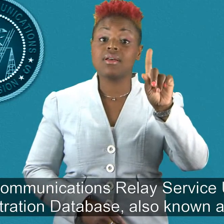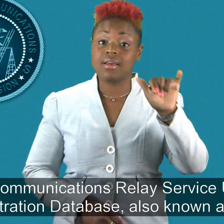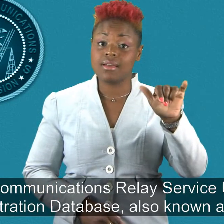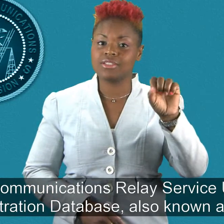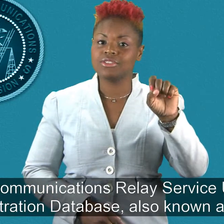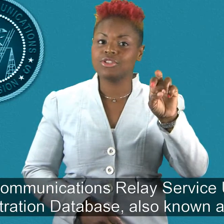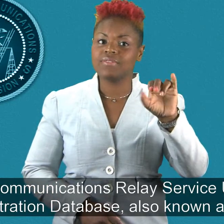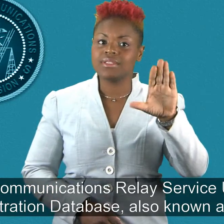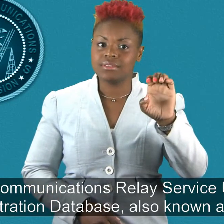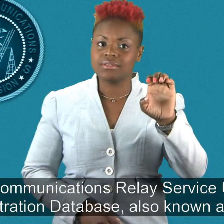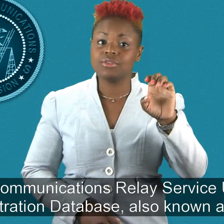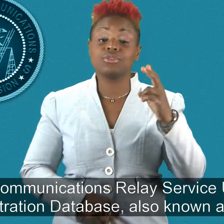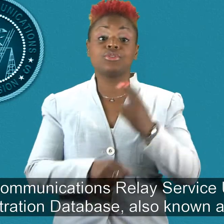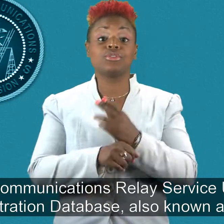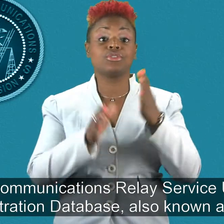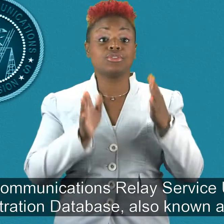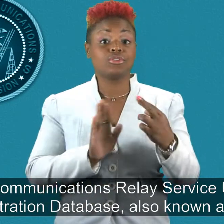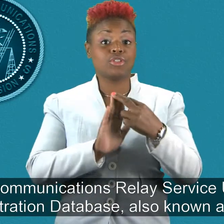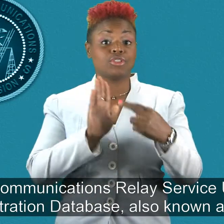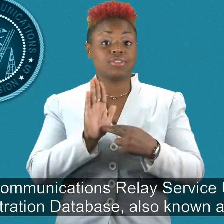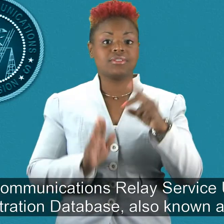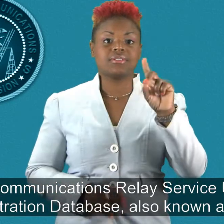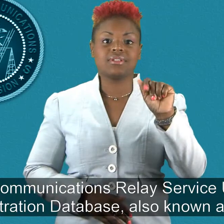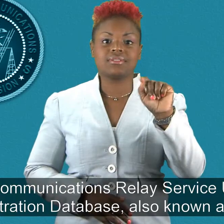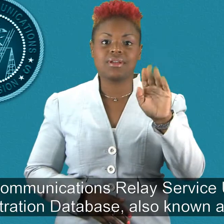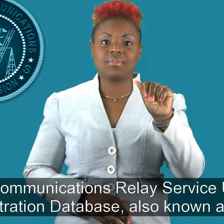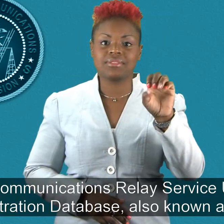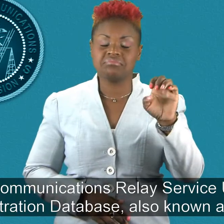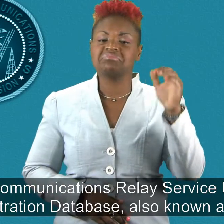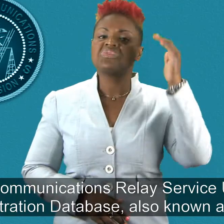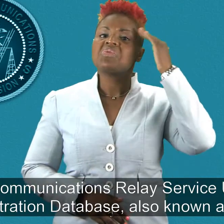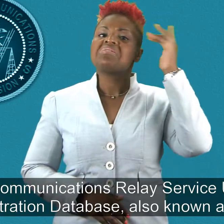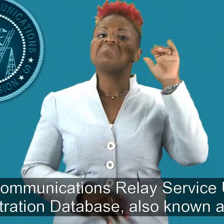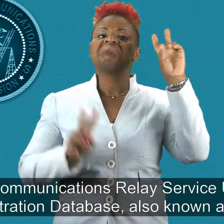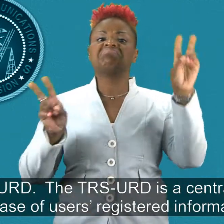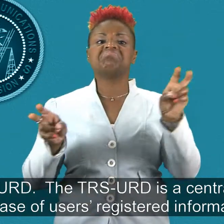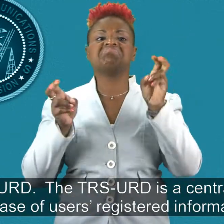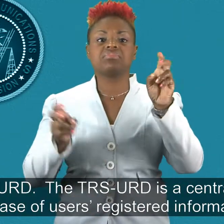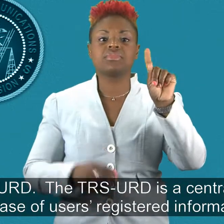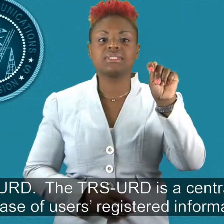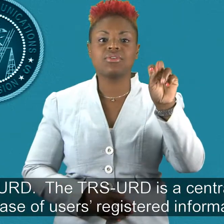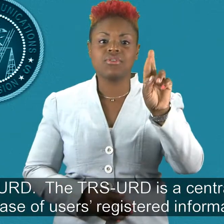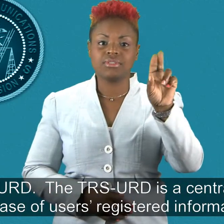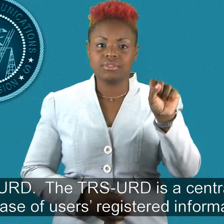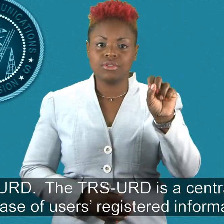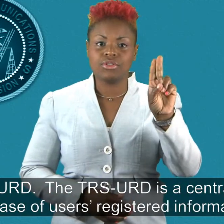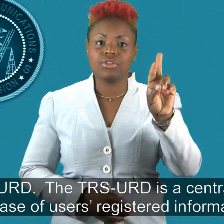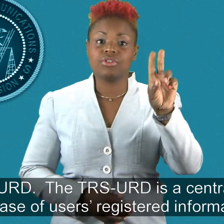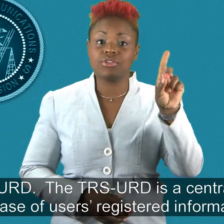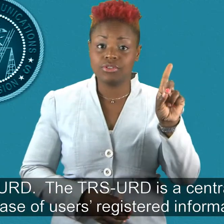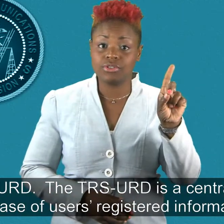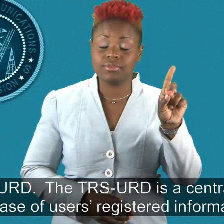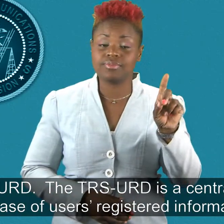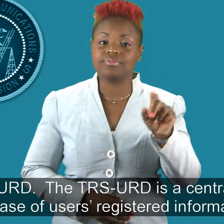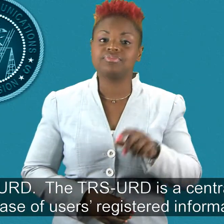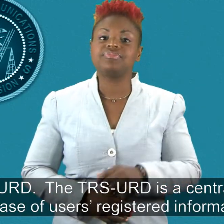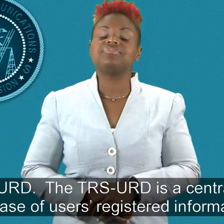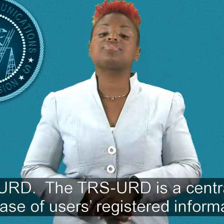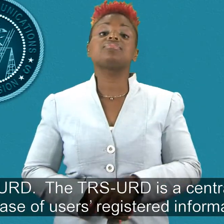User Registration Database, also known as the TRS URD. The